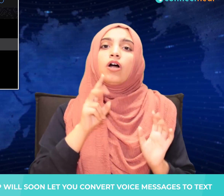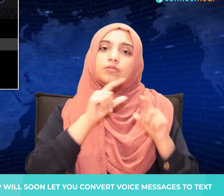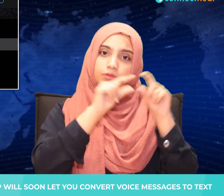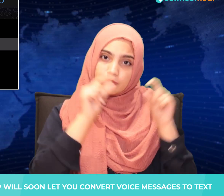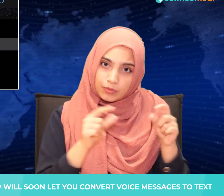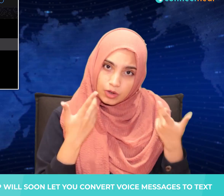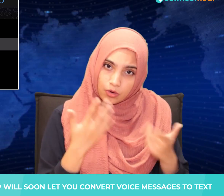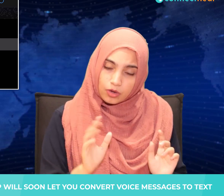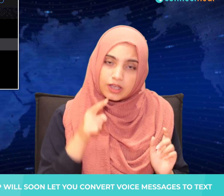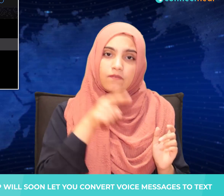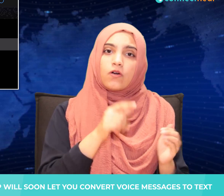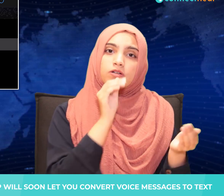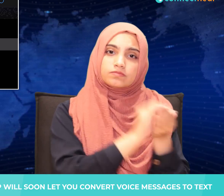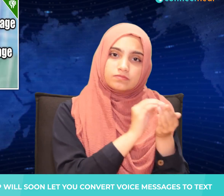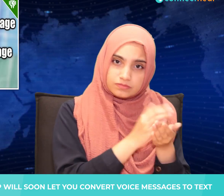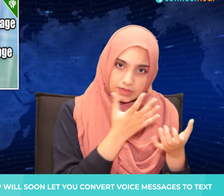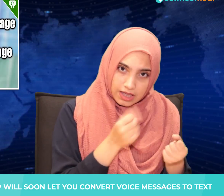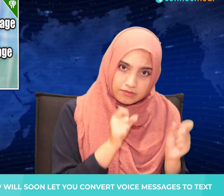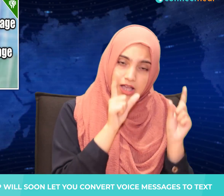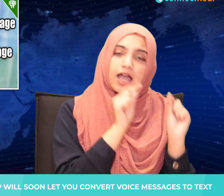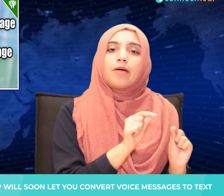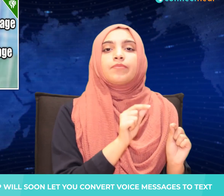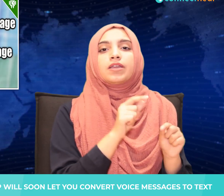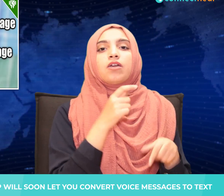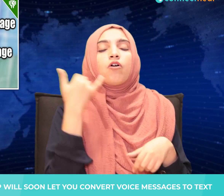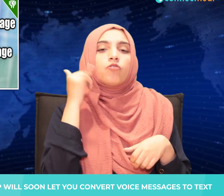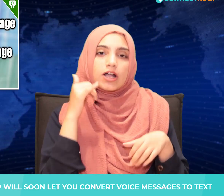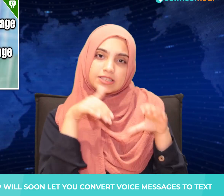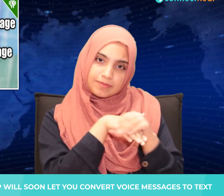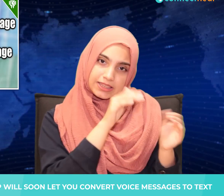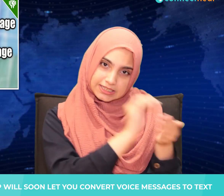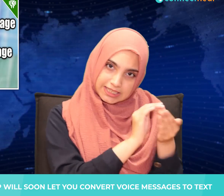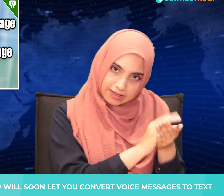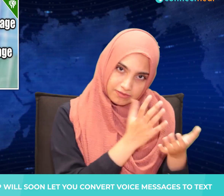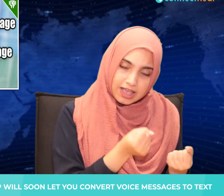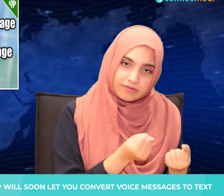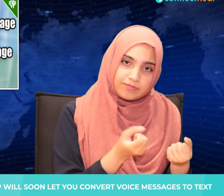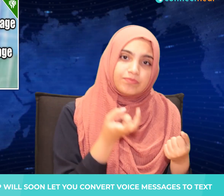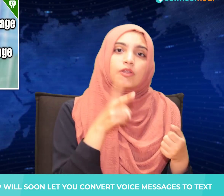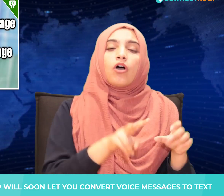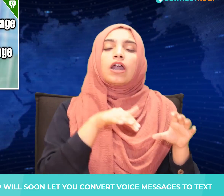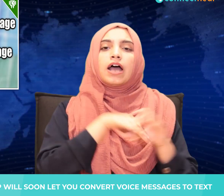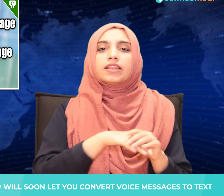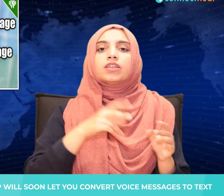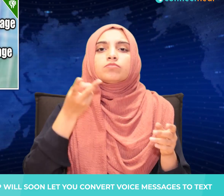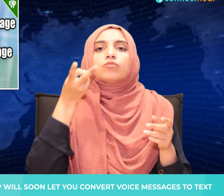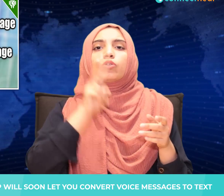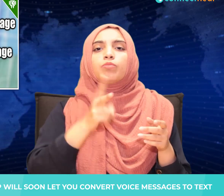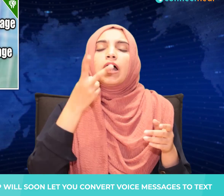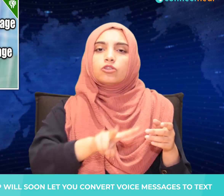it will be stored in the local whatsapp database so it does not have to be converted every single time